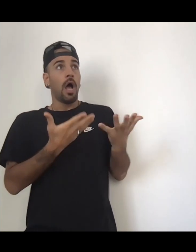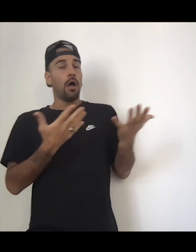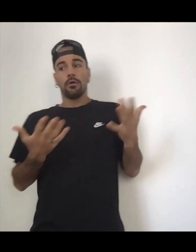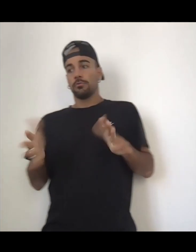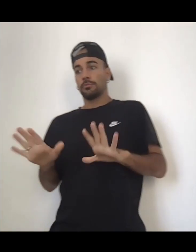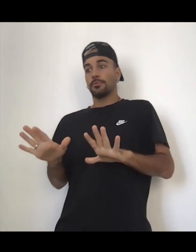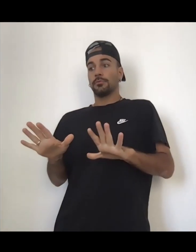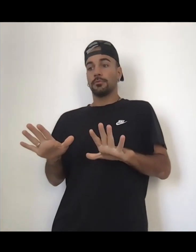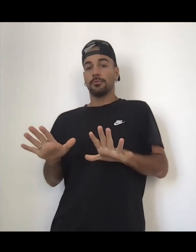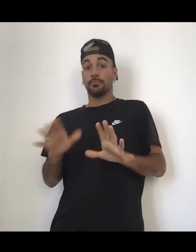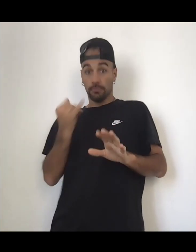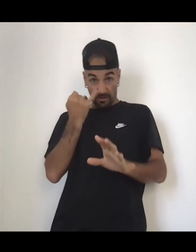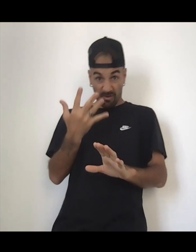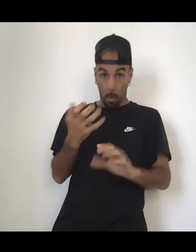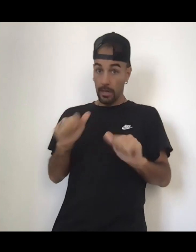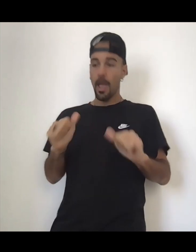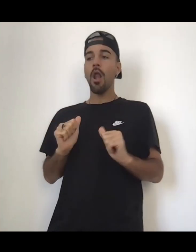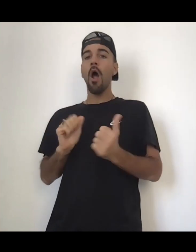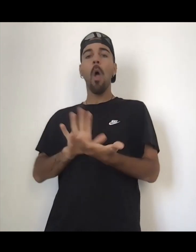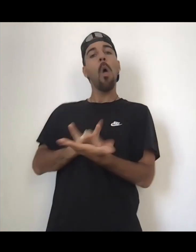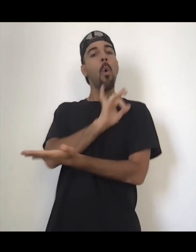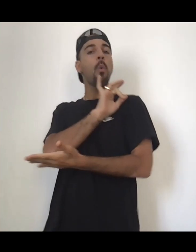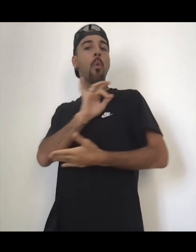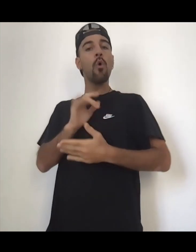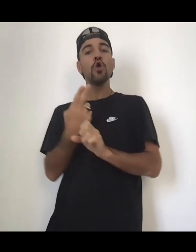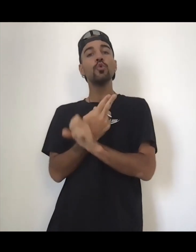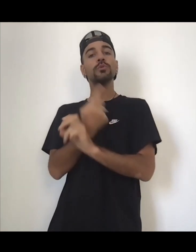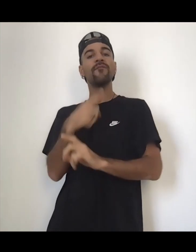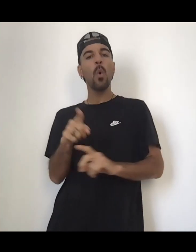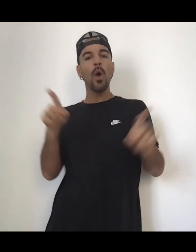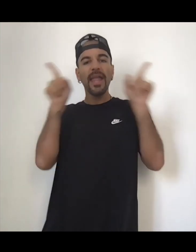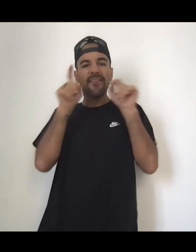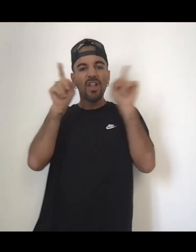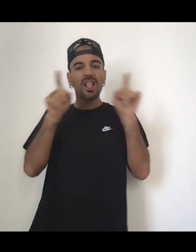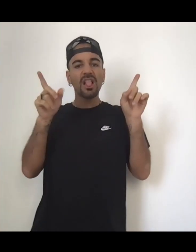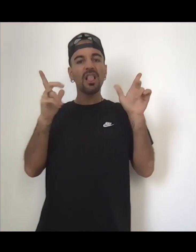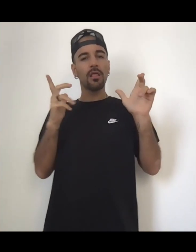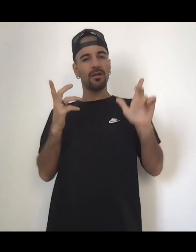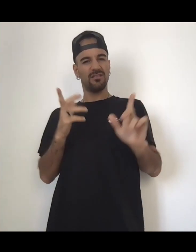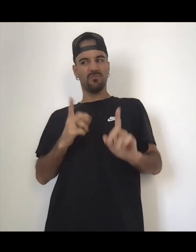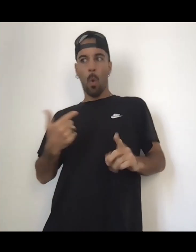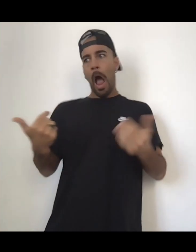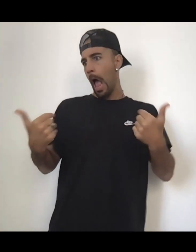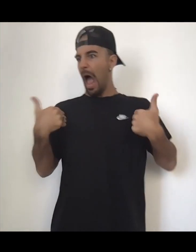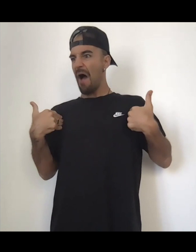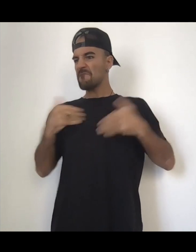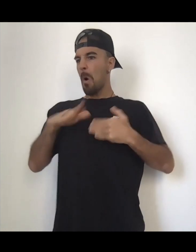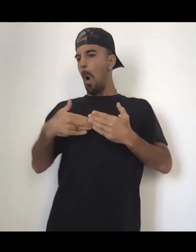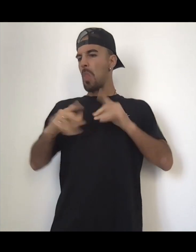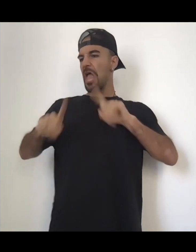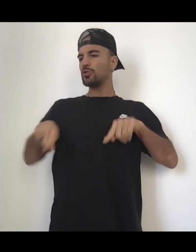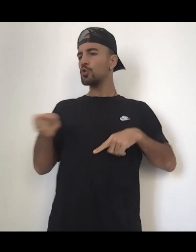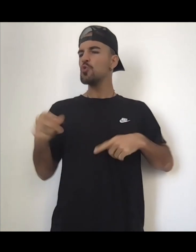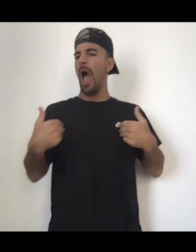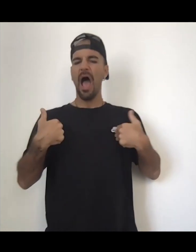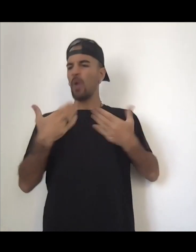Like, people have a perspective about me, and I could use that to my advantage. I could use that for evil type thing. You know what I mean? I could convince people that I have the answers, and they